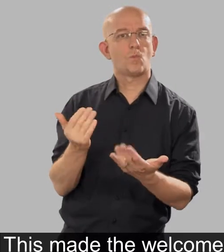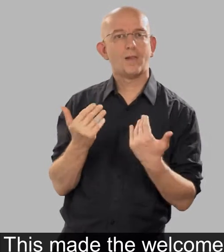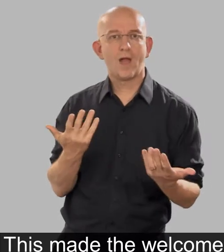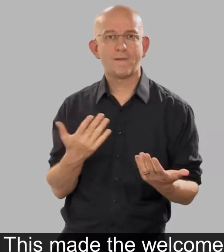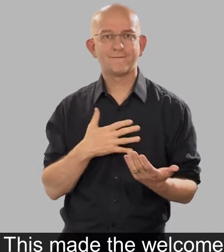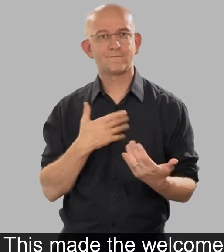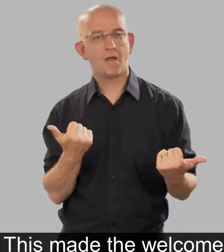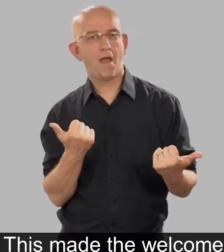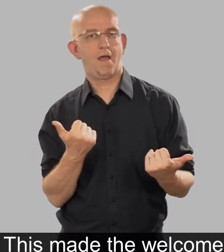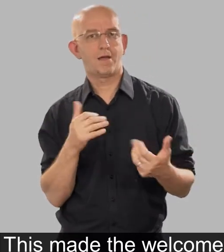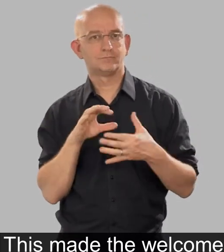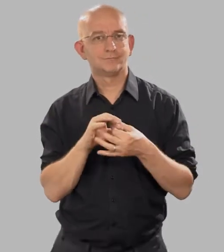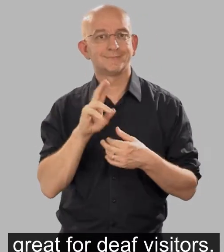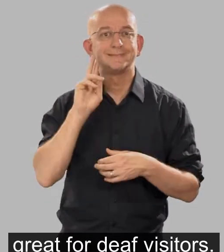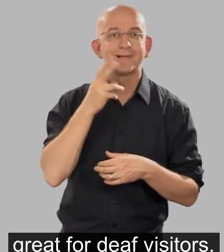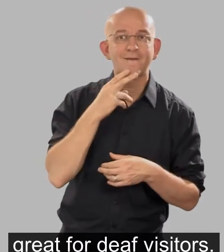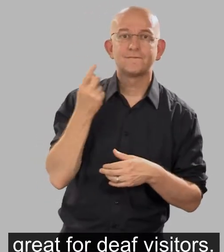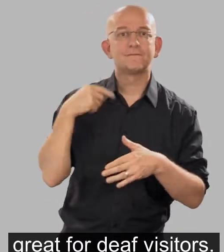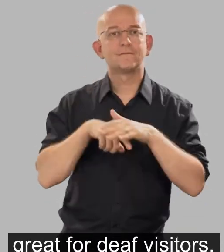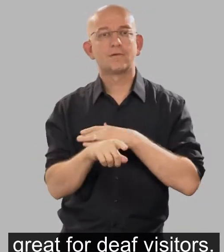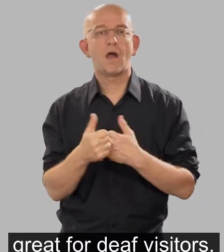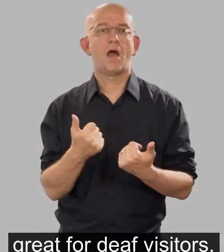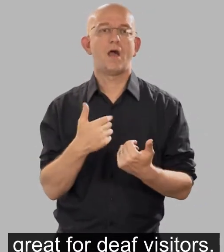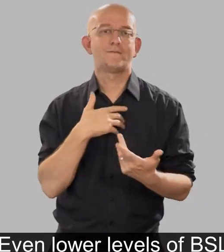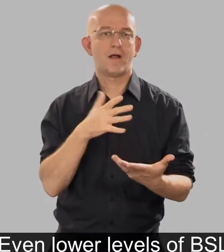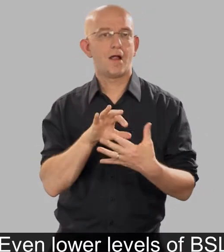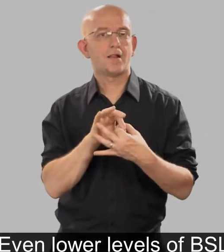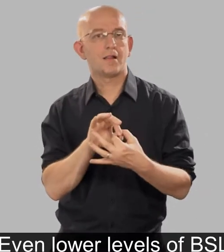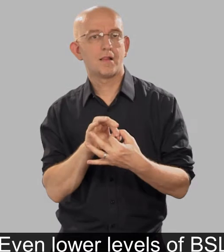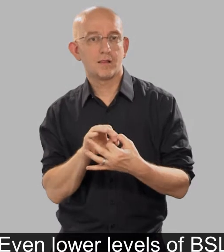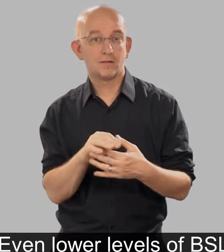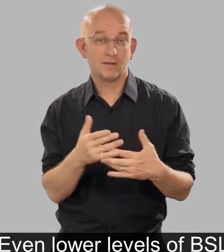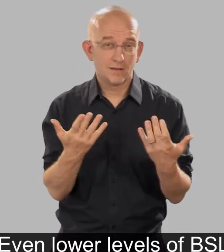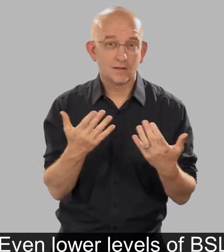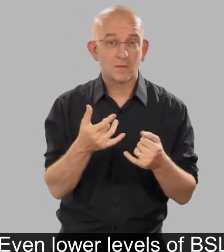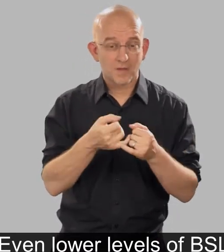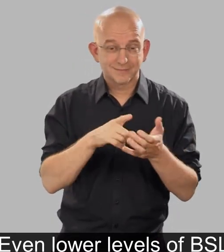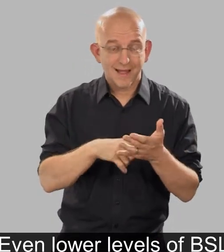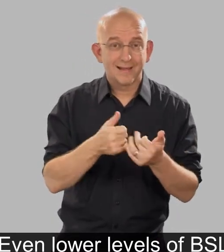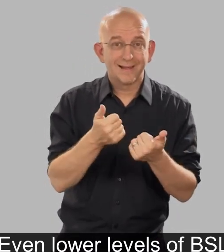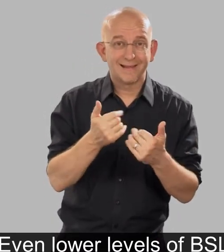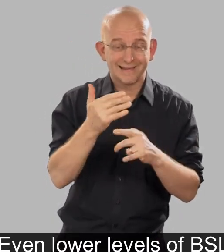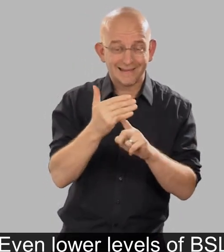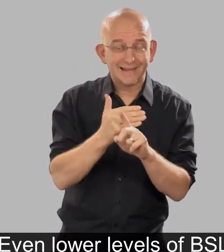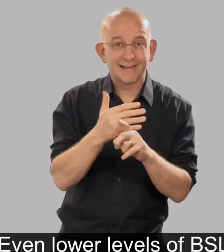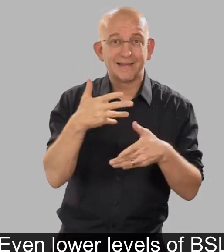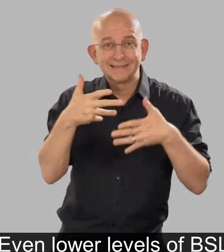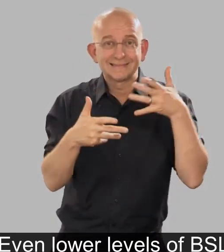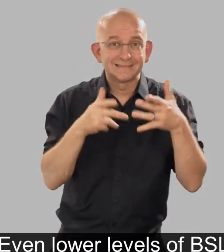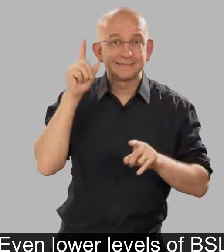and accessibility of their building great for deaf visitors. Even lower levels of BSL training for